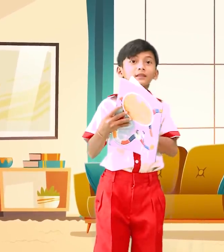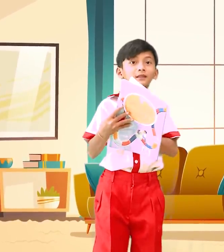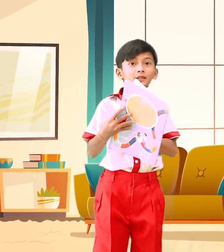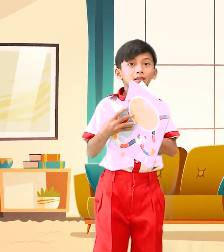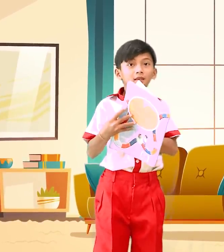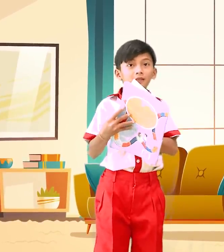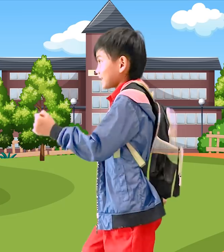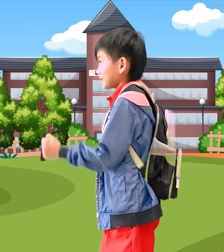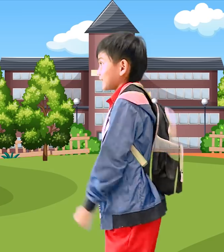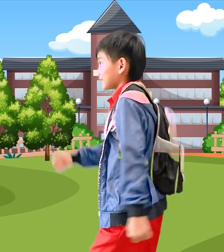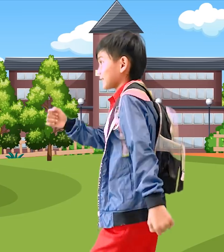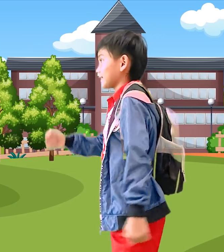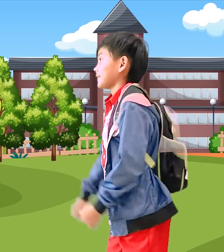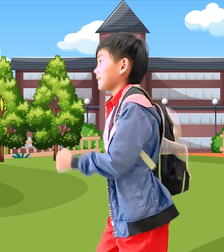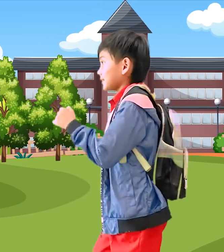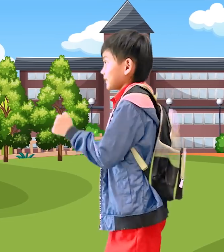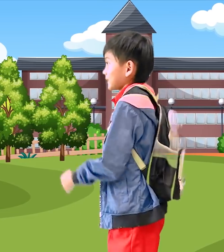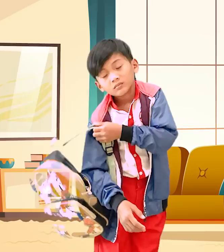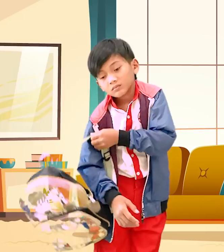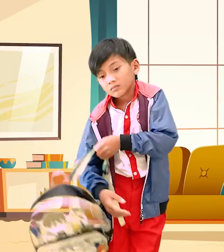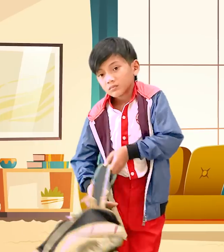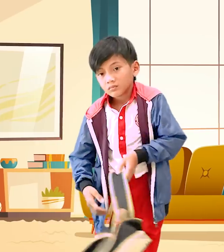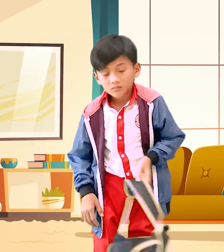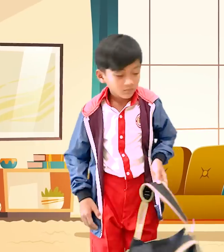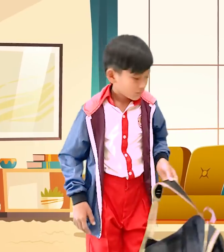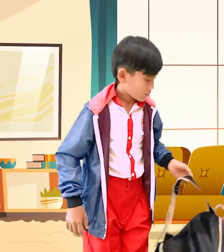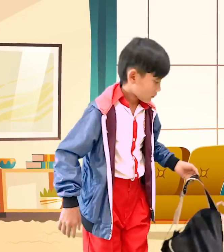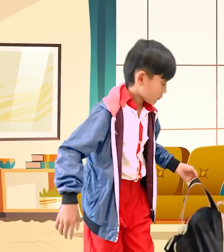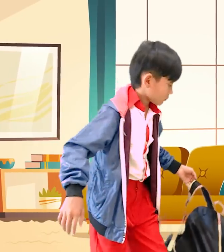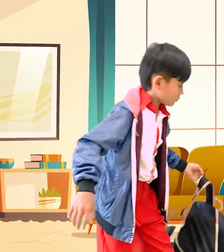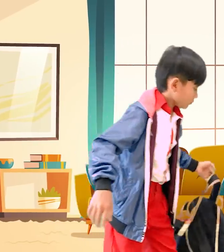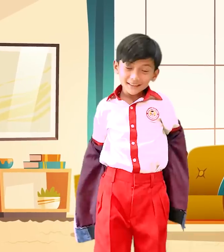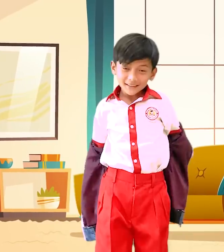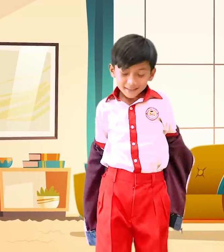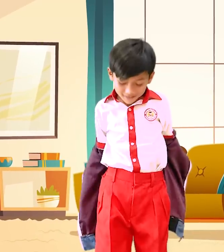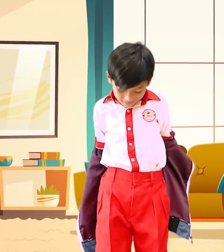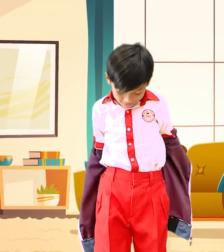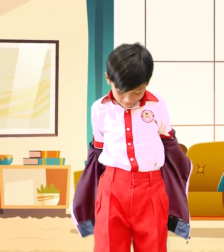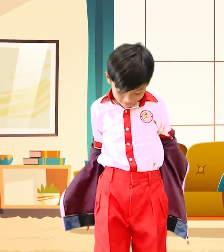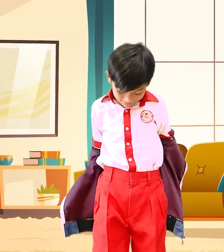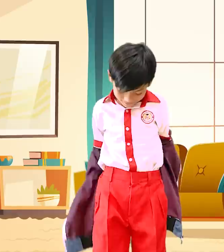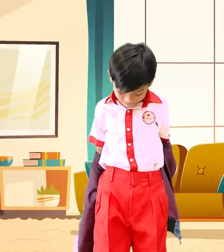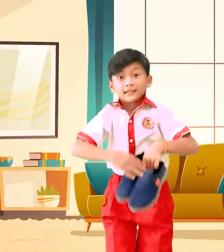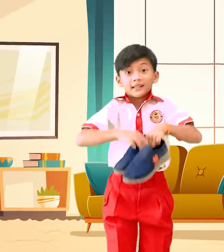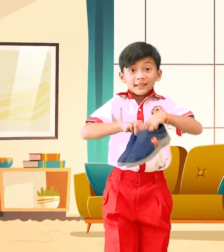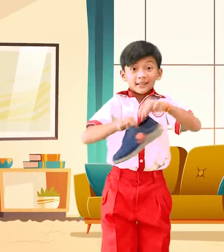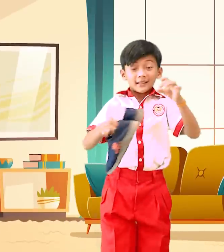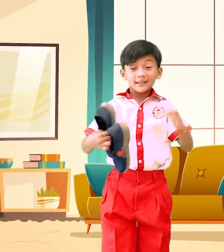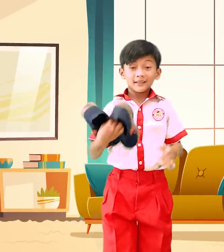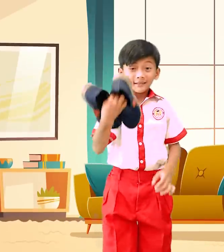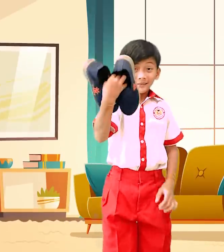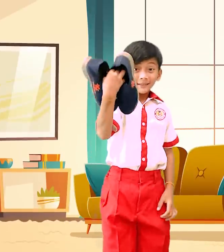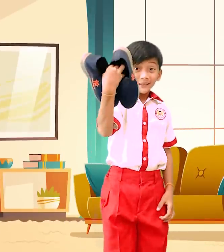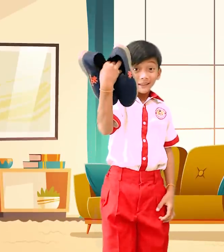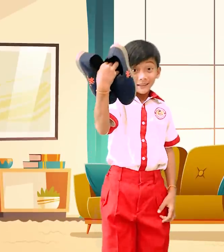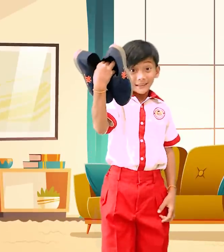You did your homework Put off your backpack Put off your jackets Same for shoes